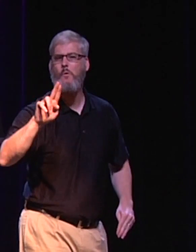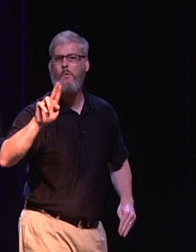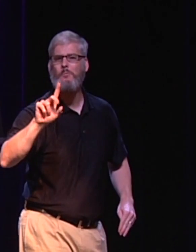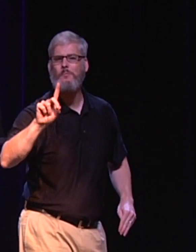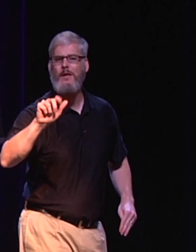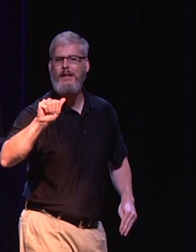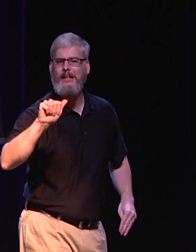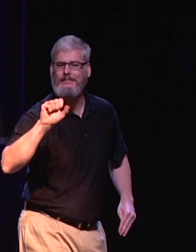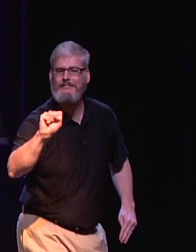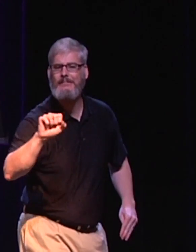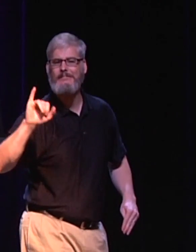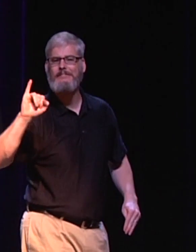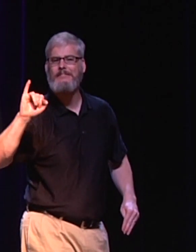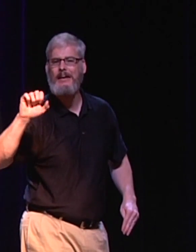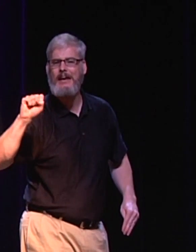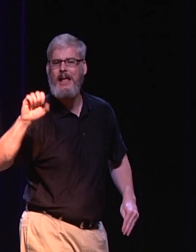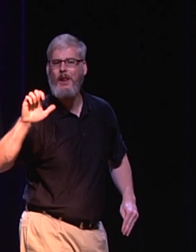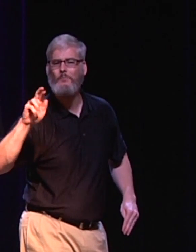liar. I was called Judas.